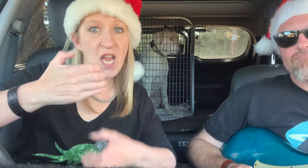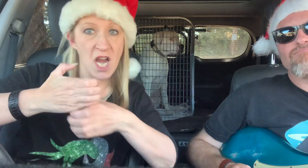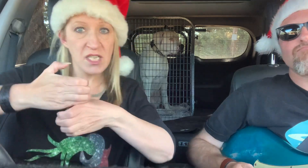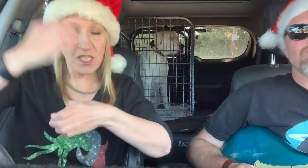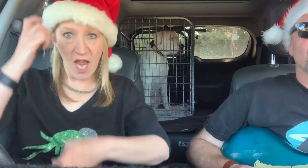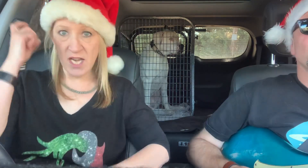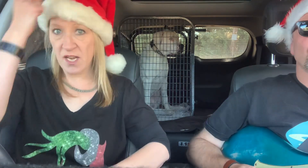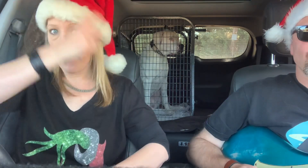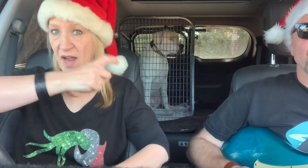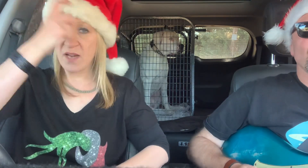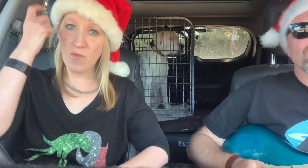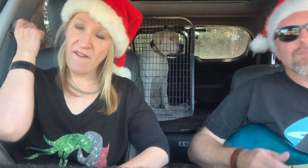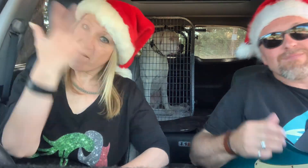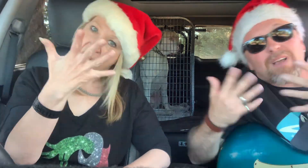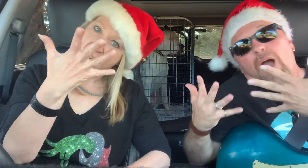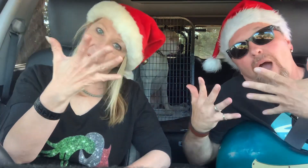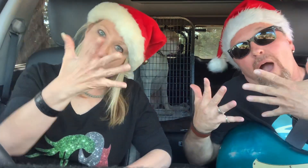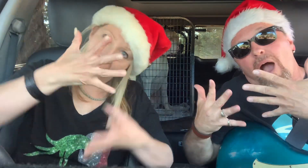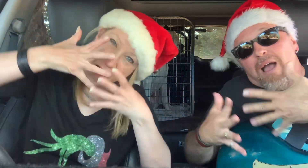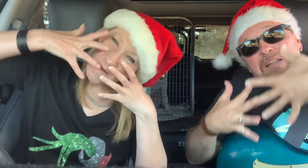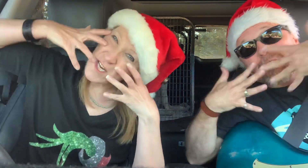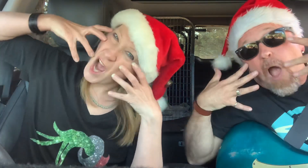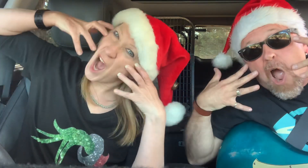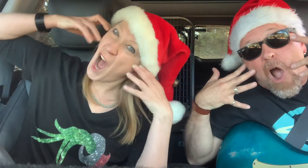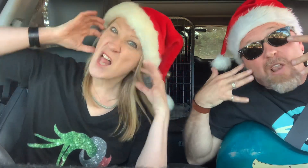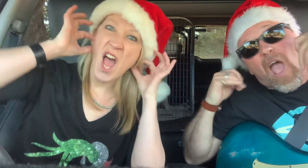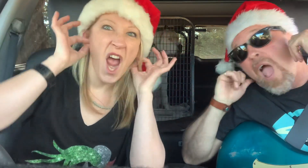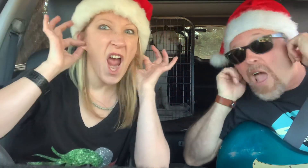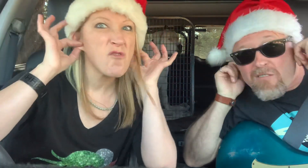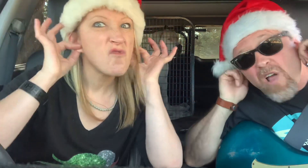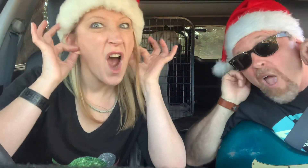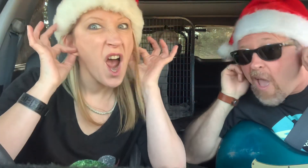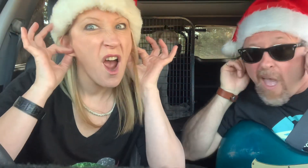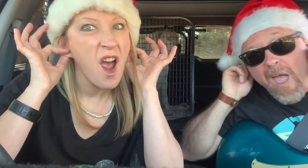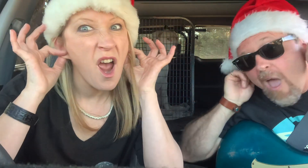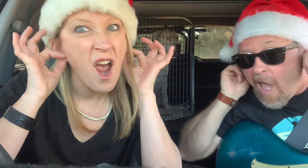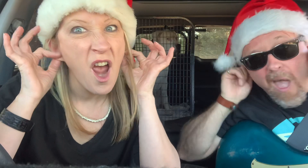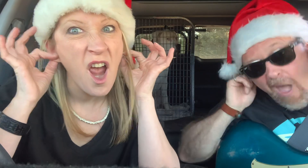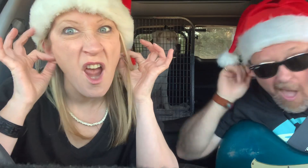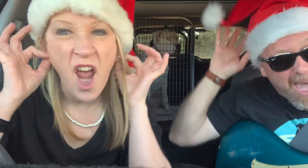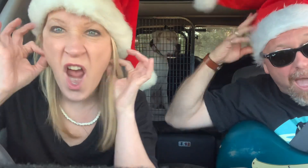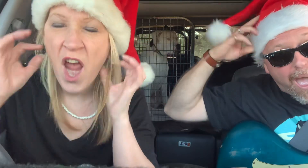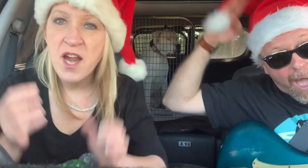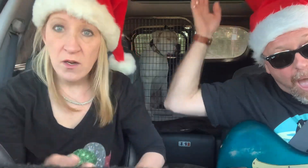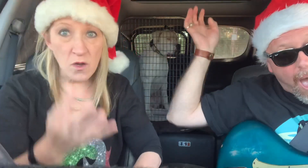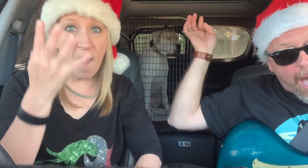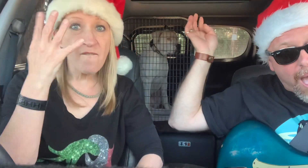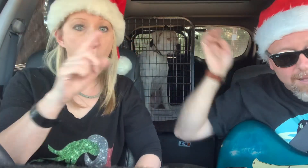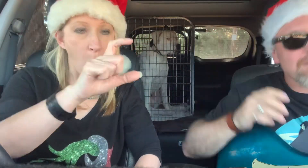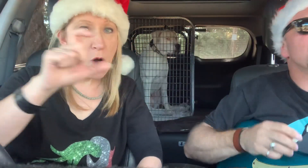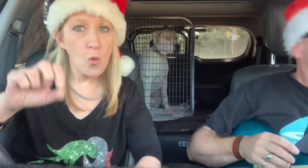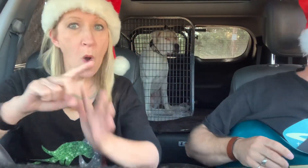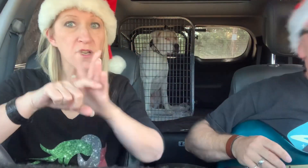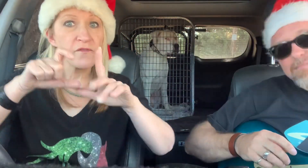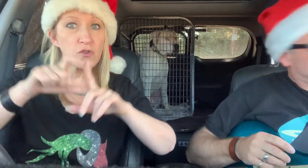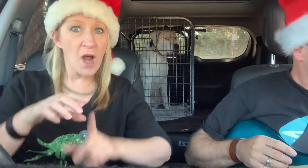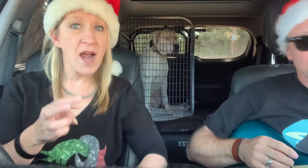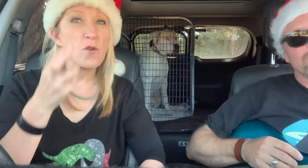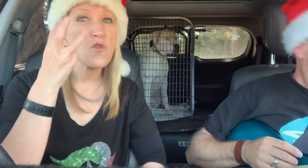three-footed bells, of and of party Four-footed jacks,